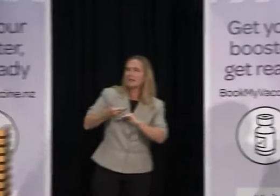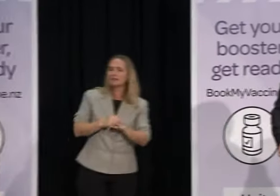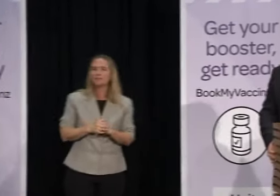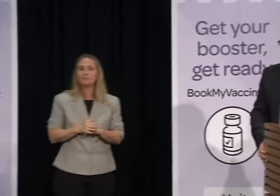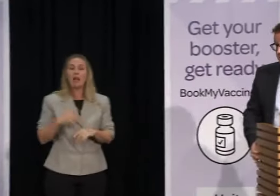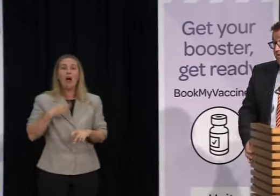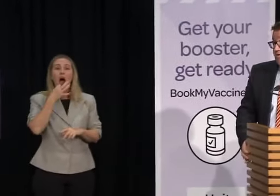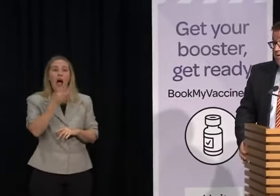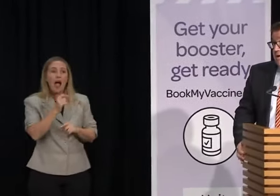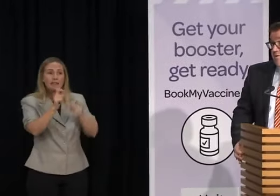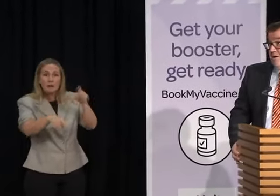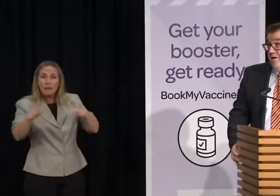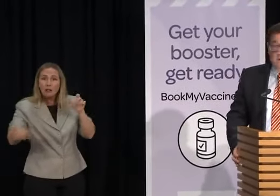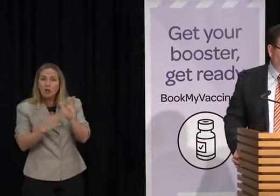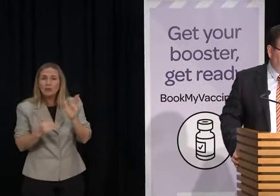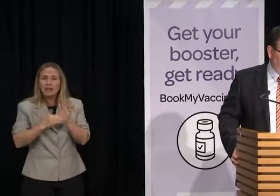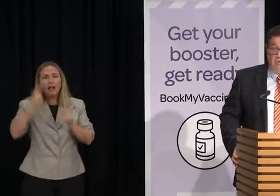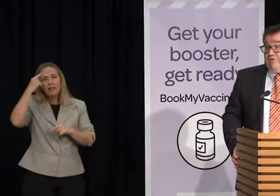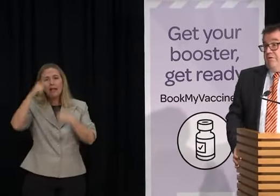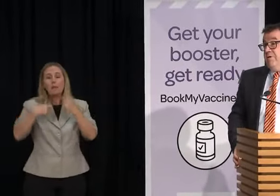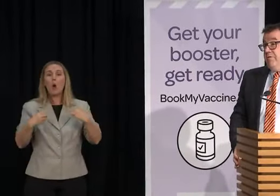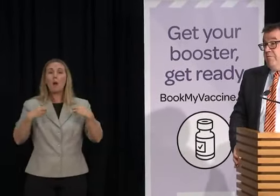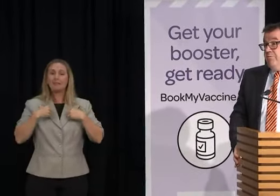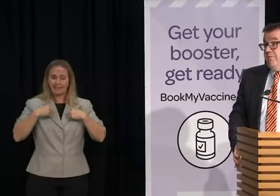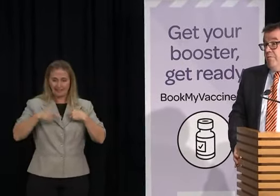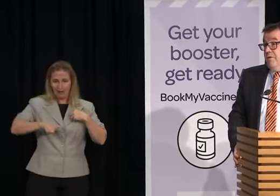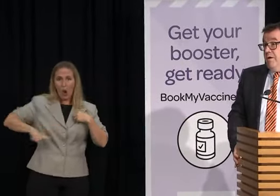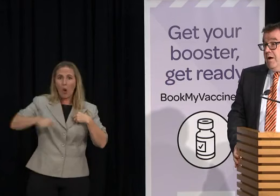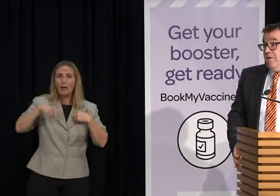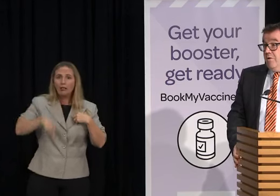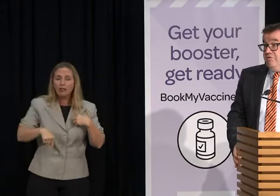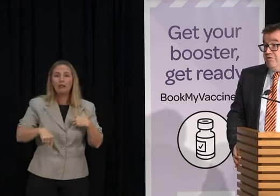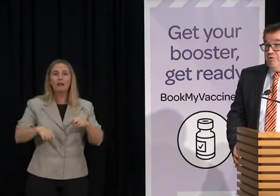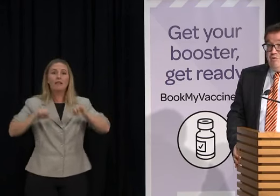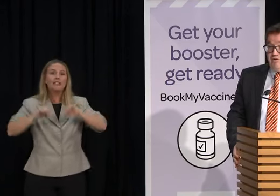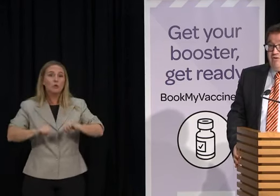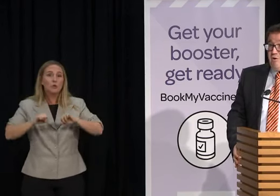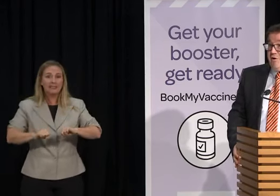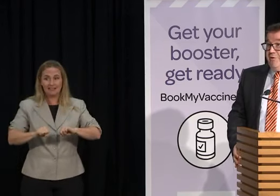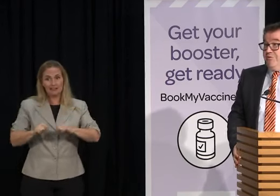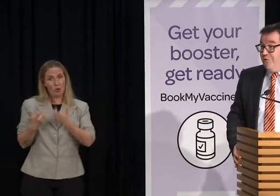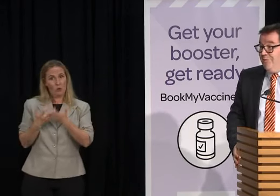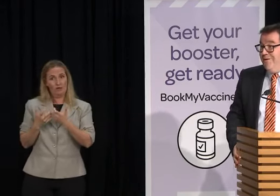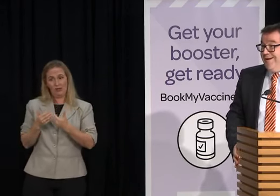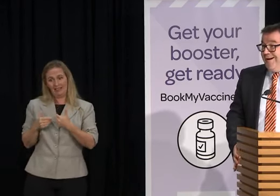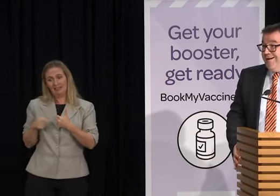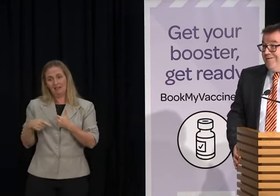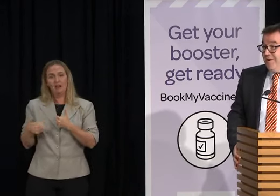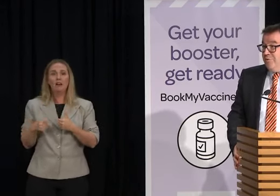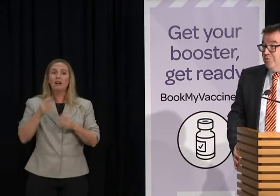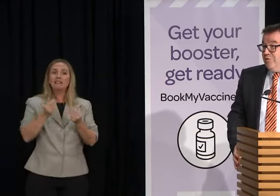people to think of the businesses in the area, the students that we referenced before, those students who are just trying to go to school